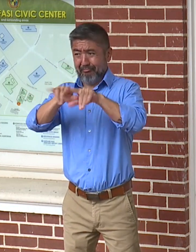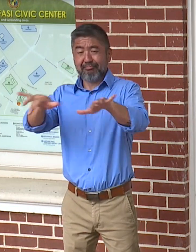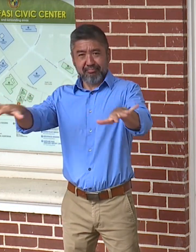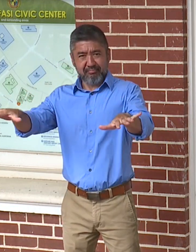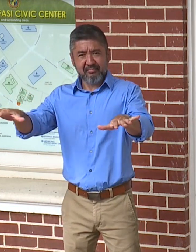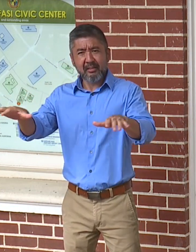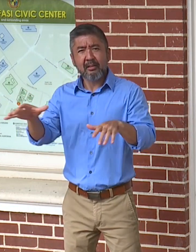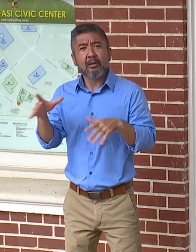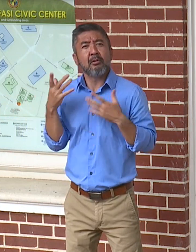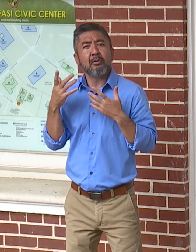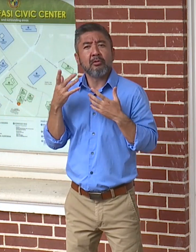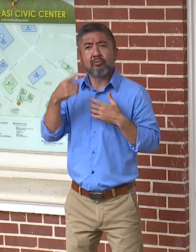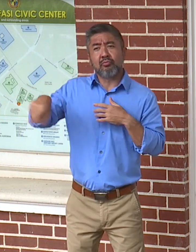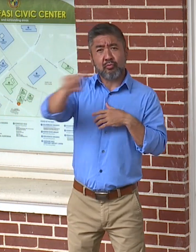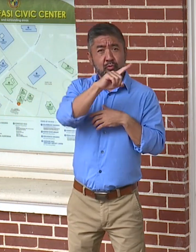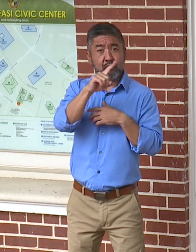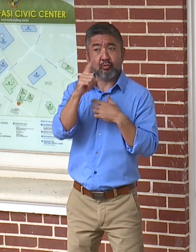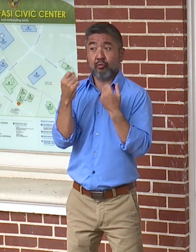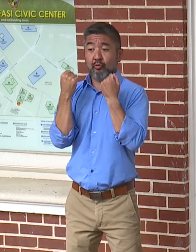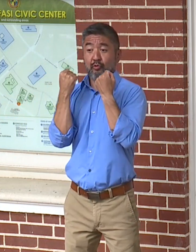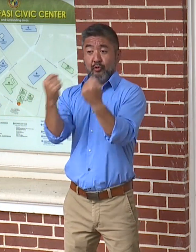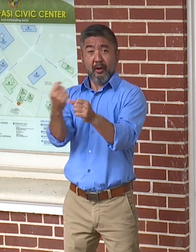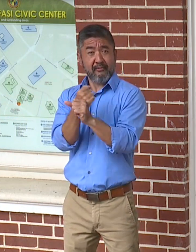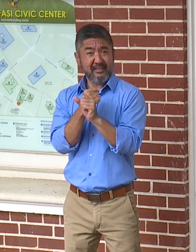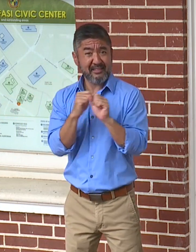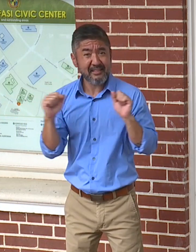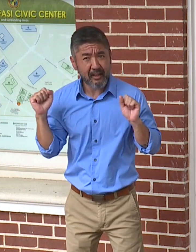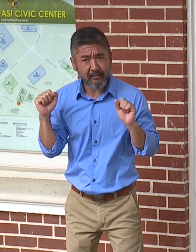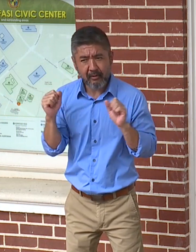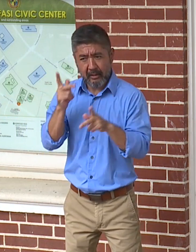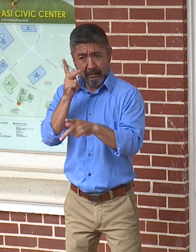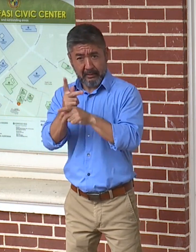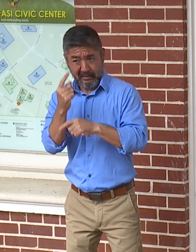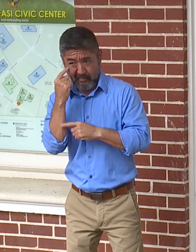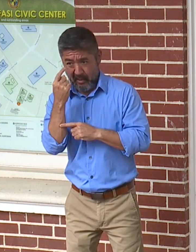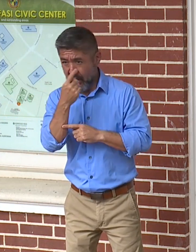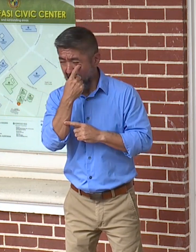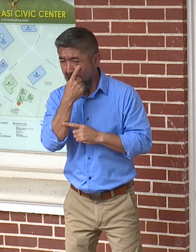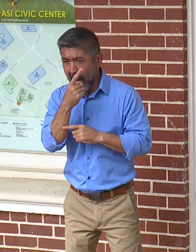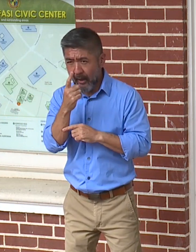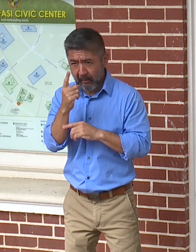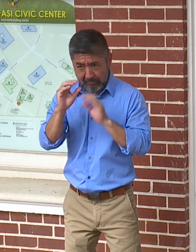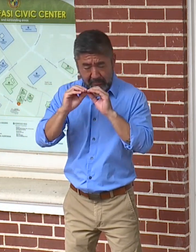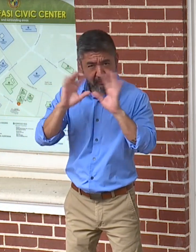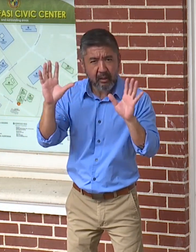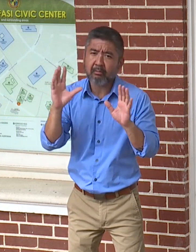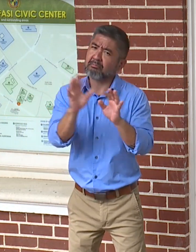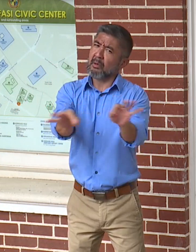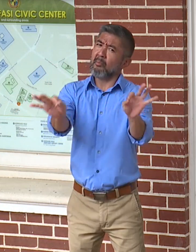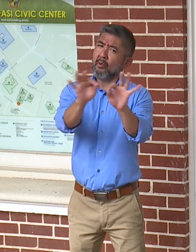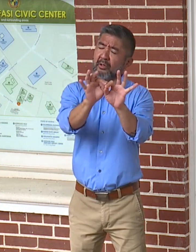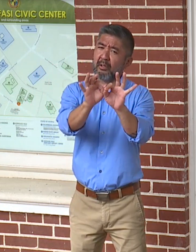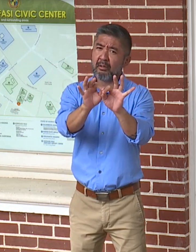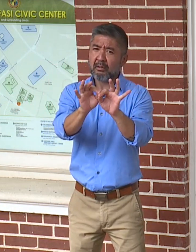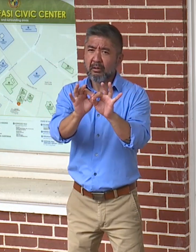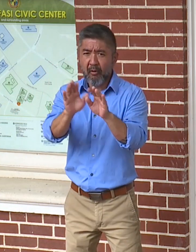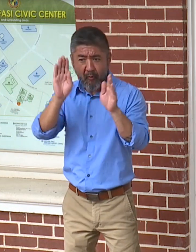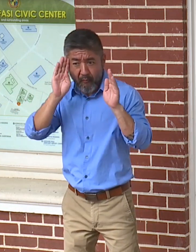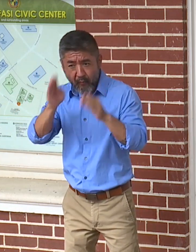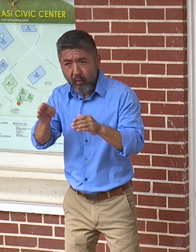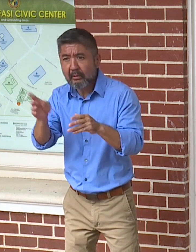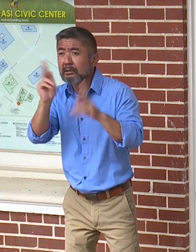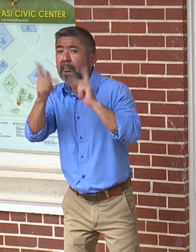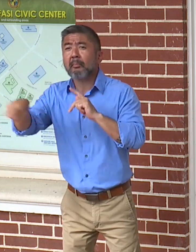to safely driving on public roadways, maintaining proper vision is key. The focus should always be on public